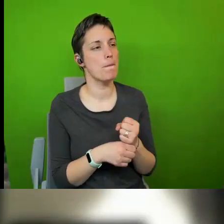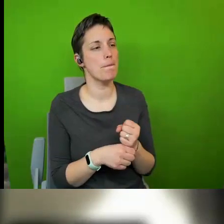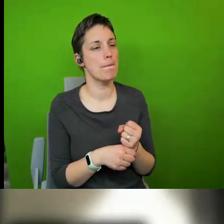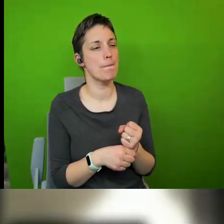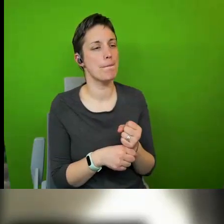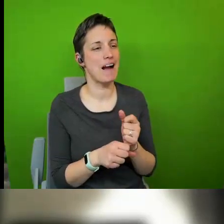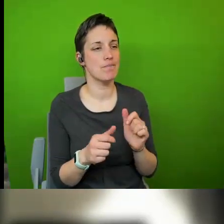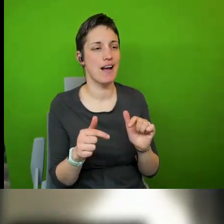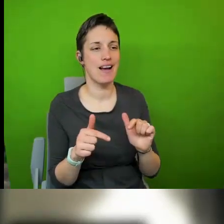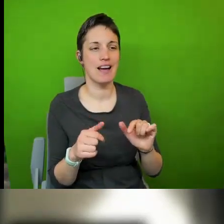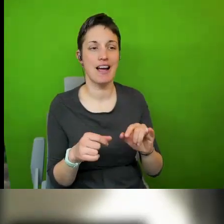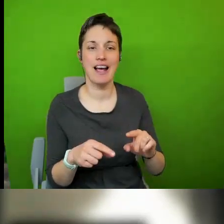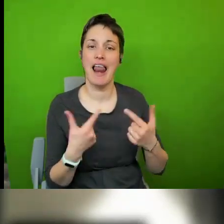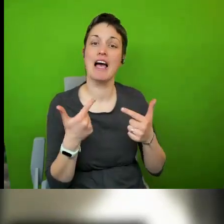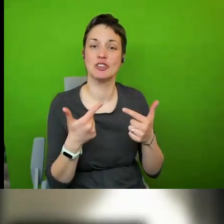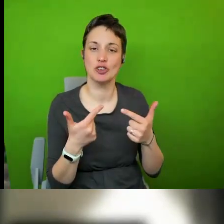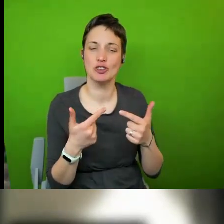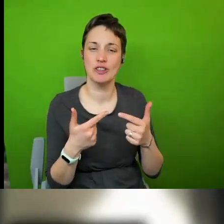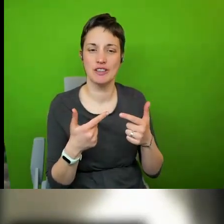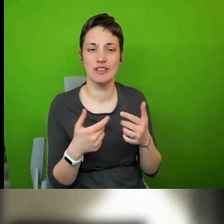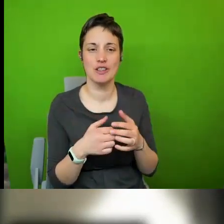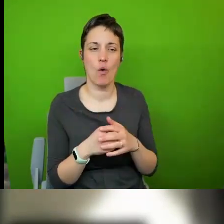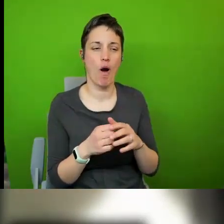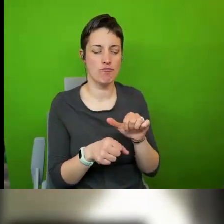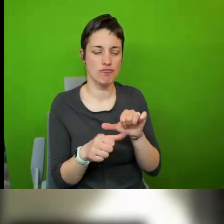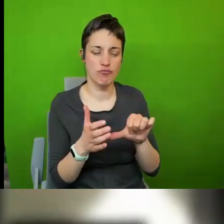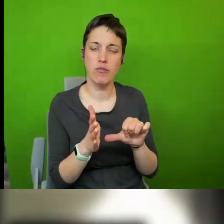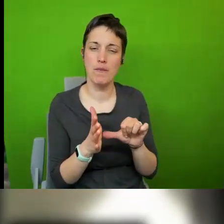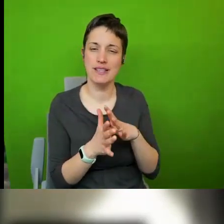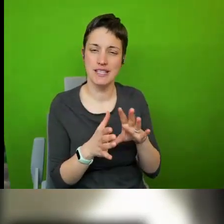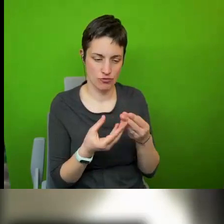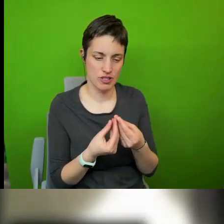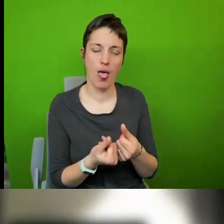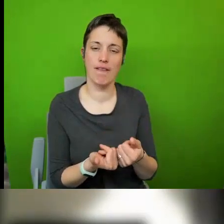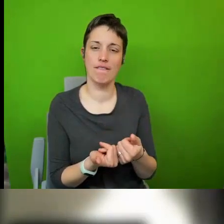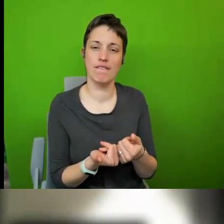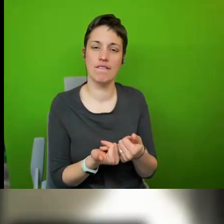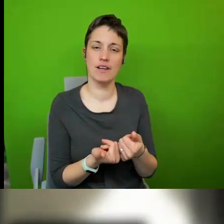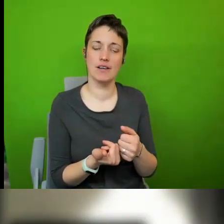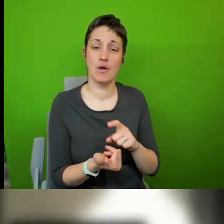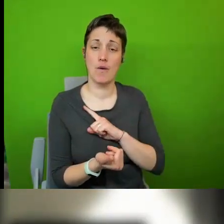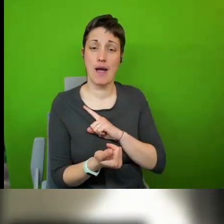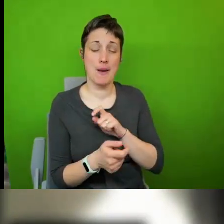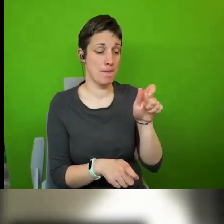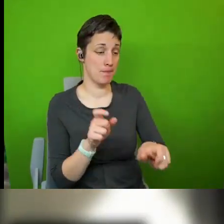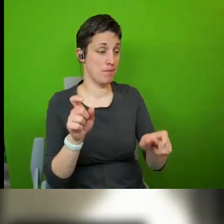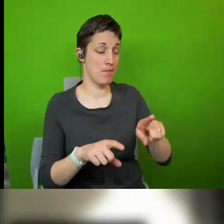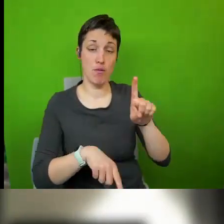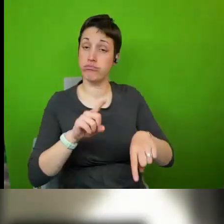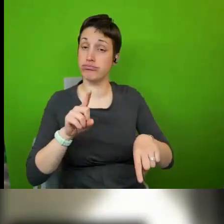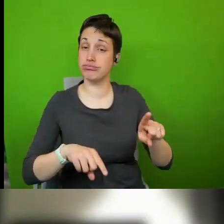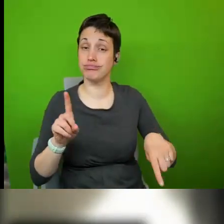clashes of human rights concerns that need to be resolved um because you have different stakeholders with different with different